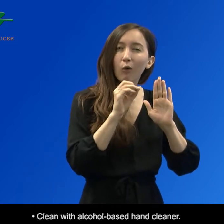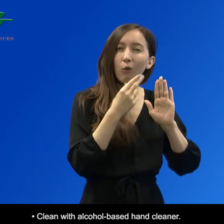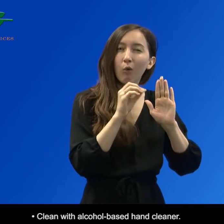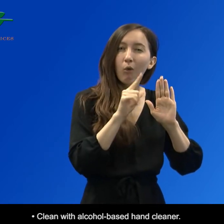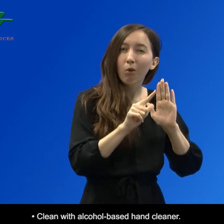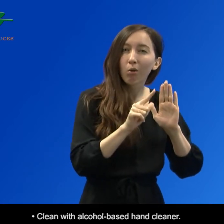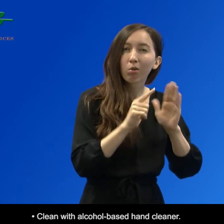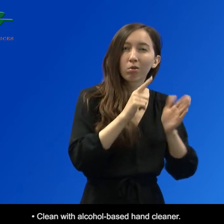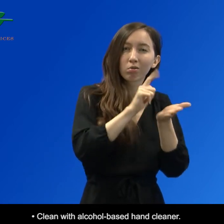-based hand cleaner.